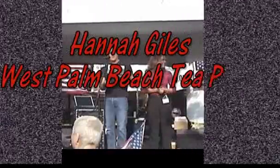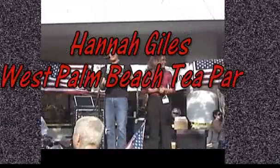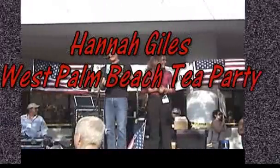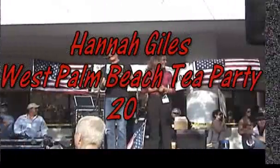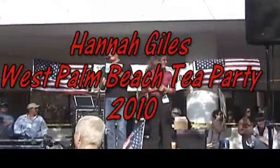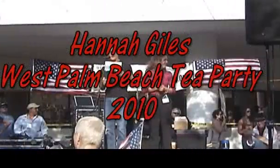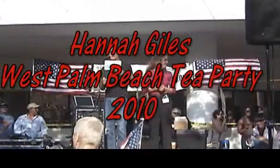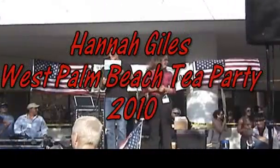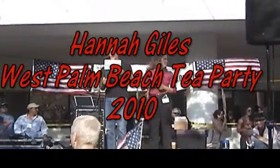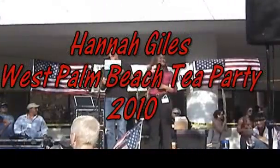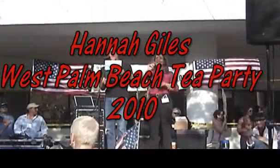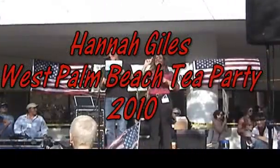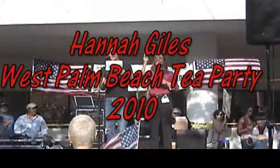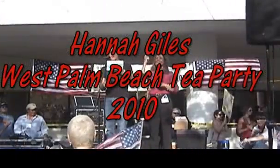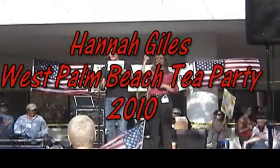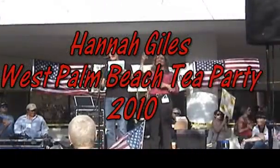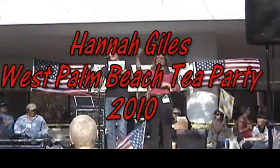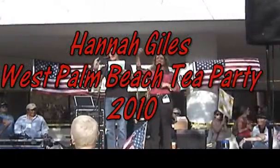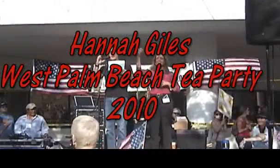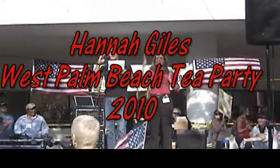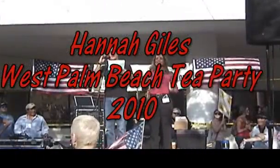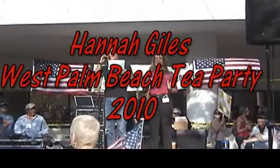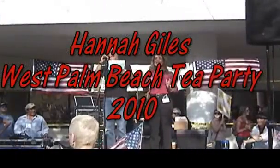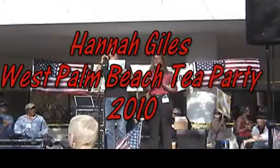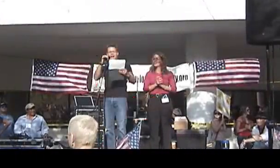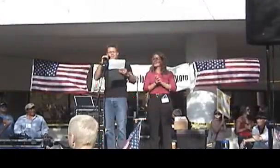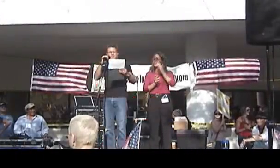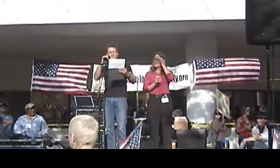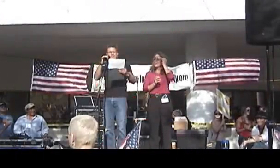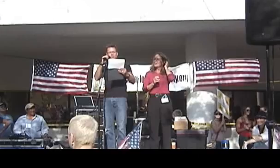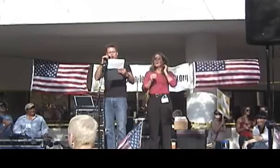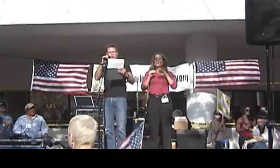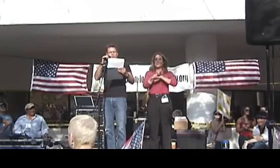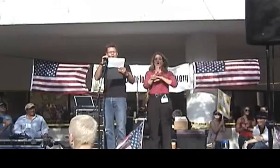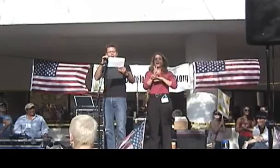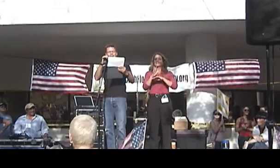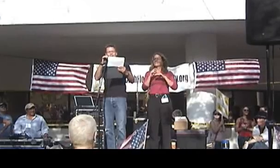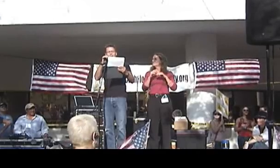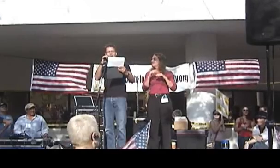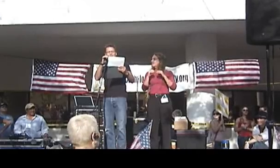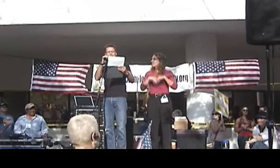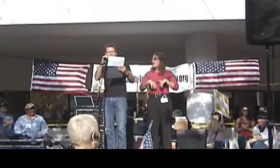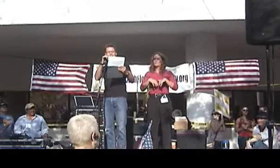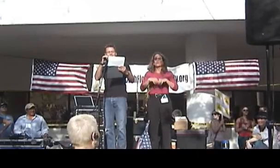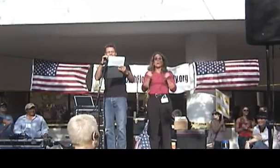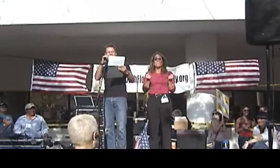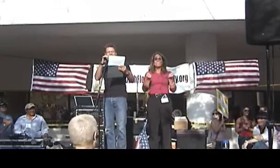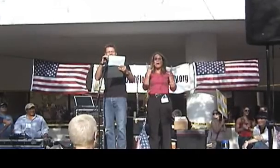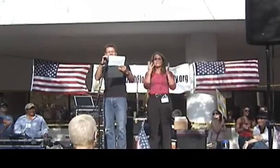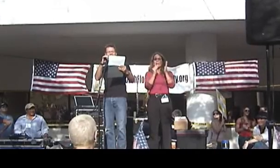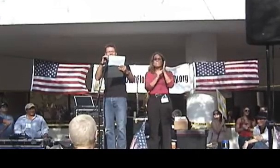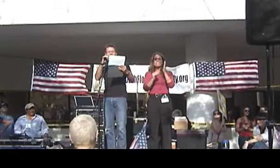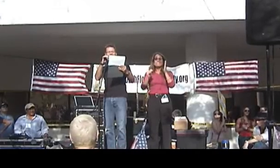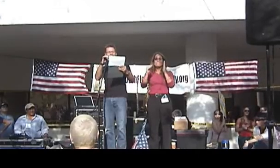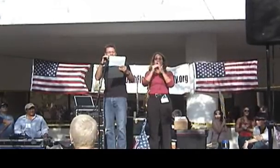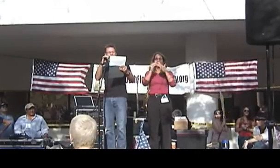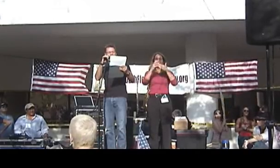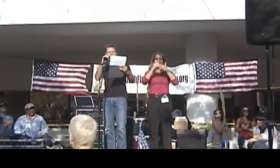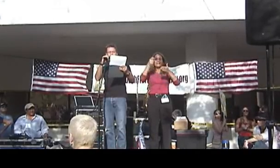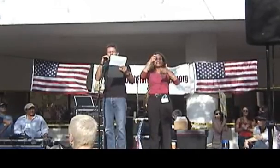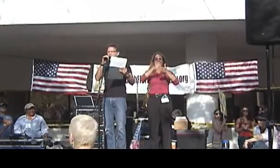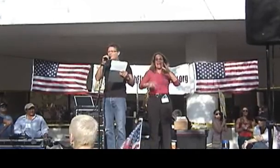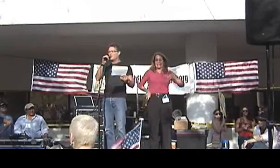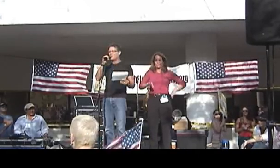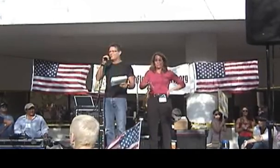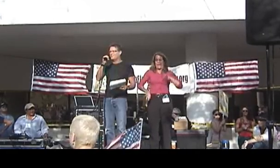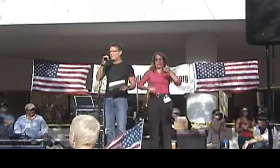So our first speaker caused the collapse of a multi-million dollar taxpayer